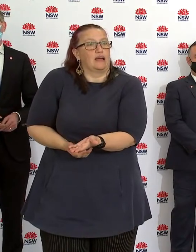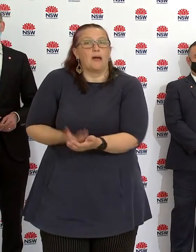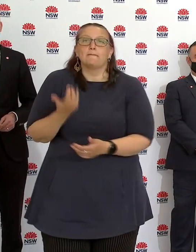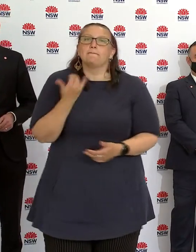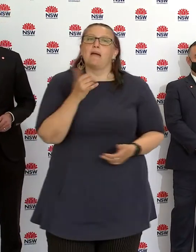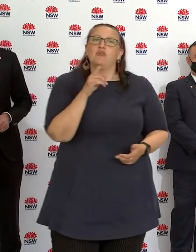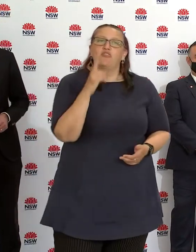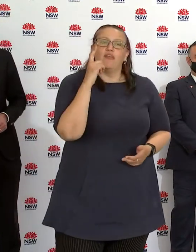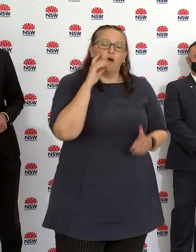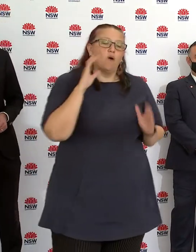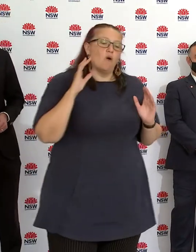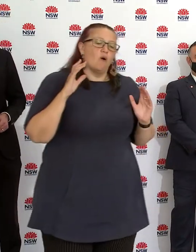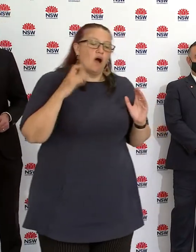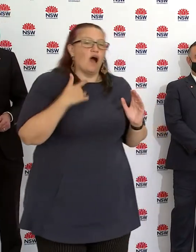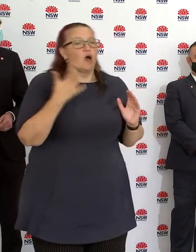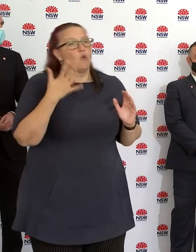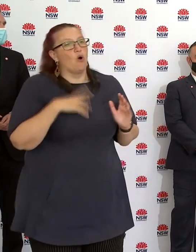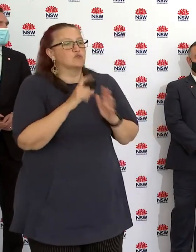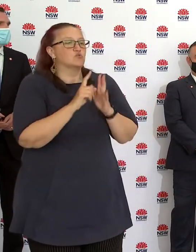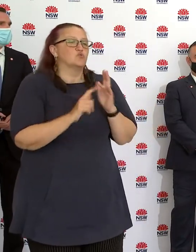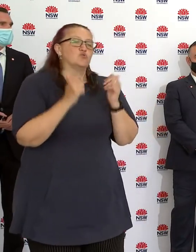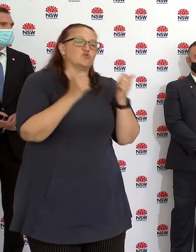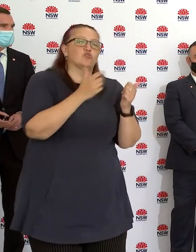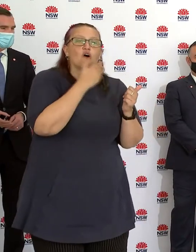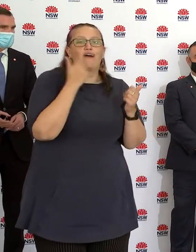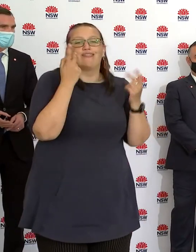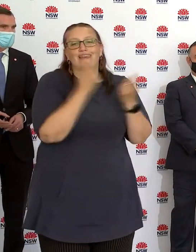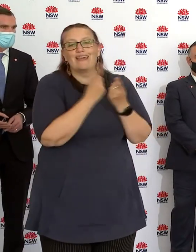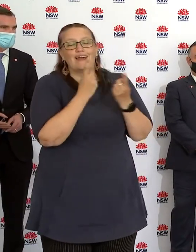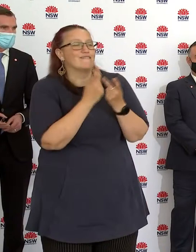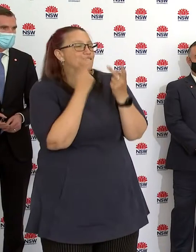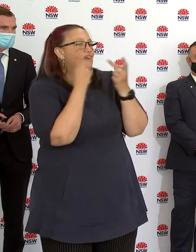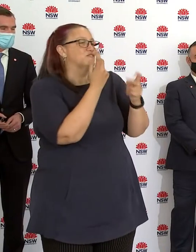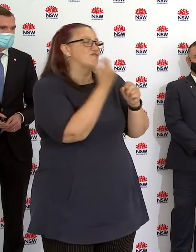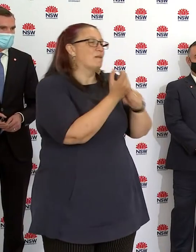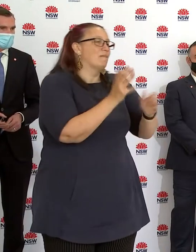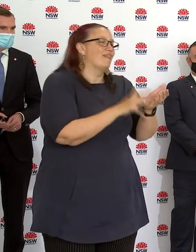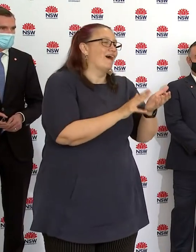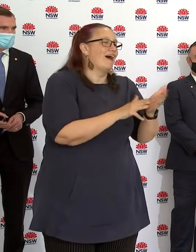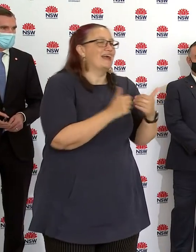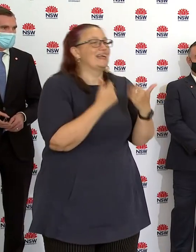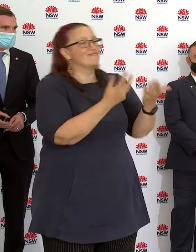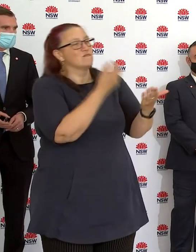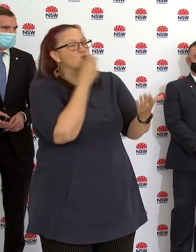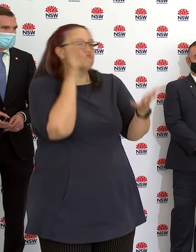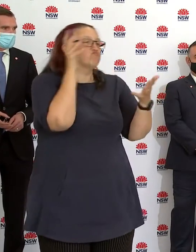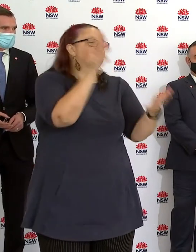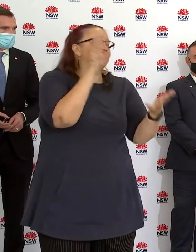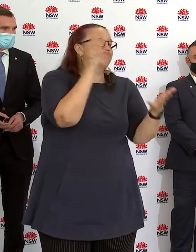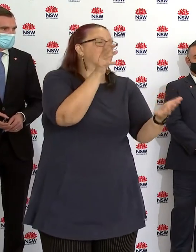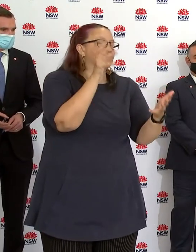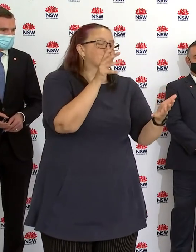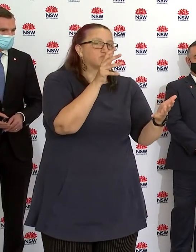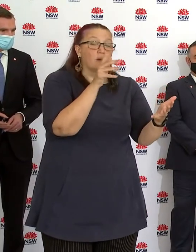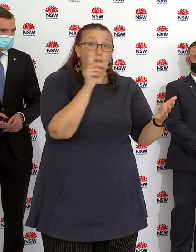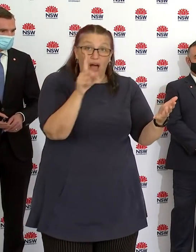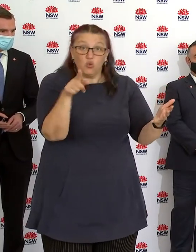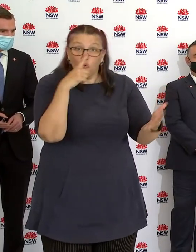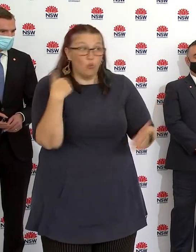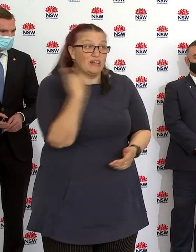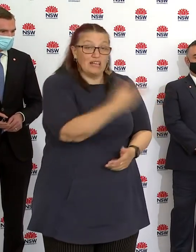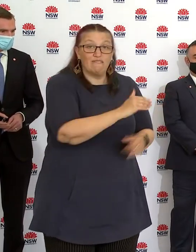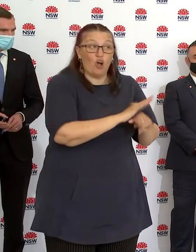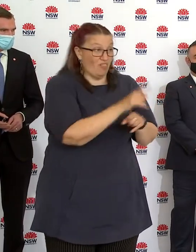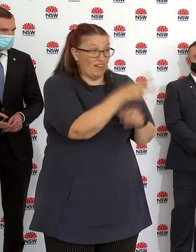you're doing your grandmother or your aunt a favour by dropping in and giving them food or going in to say hello. But that could be their death sentence.